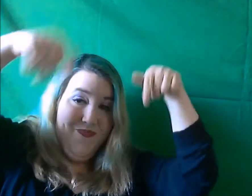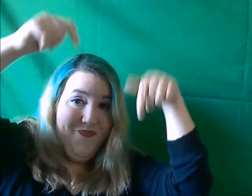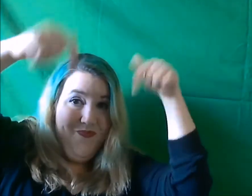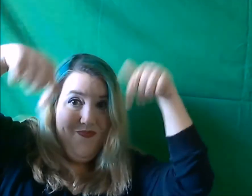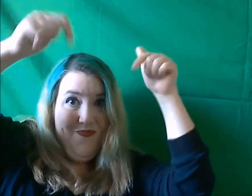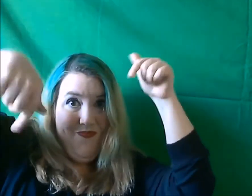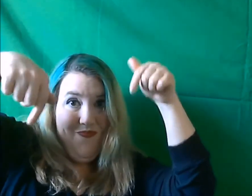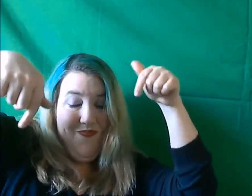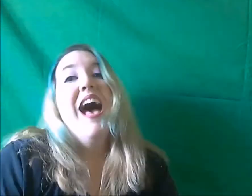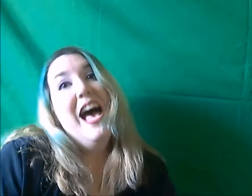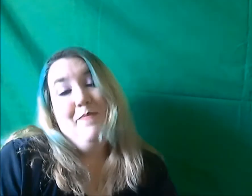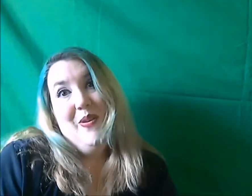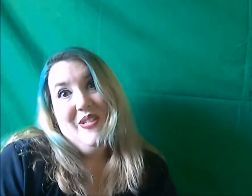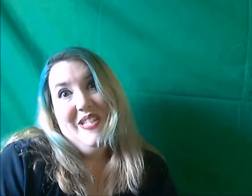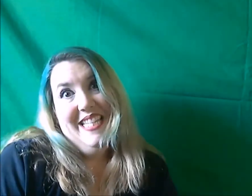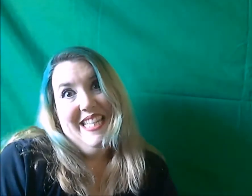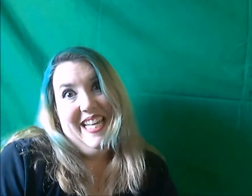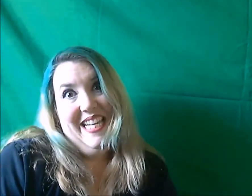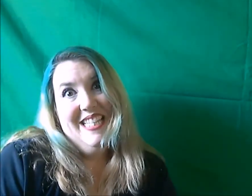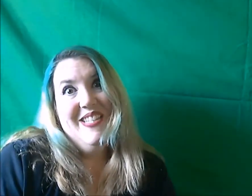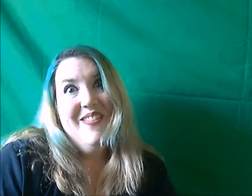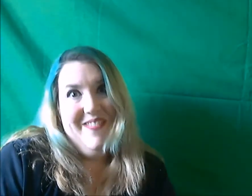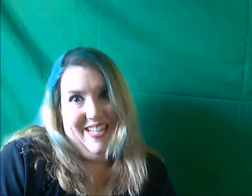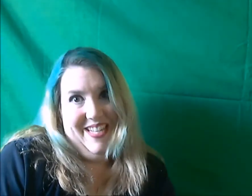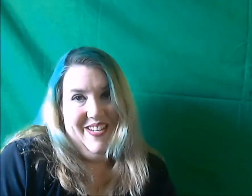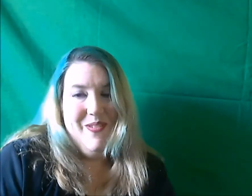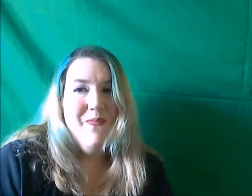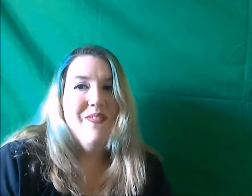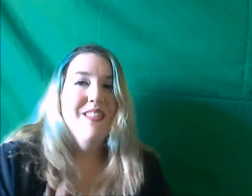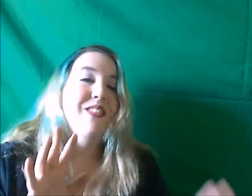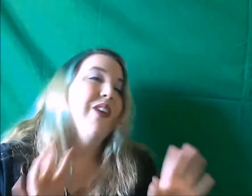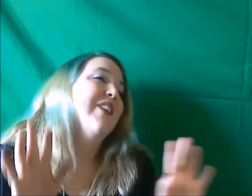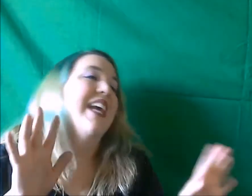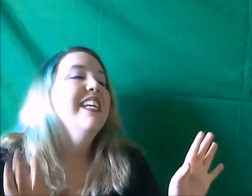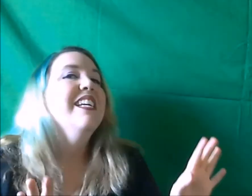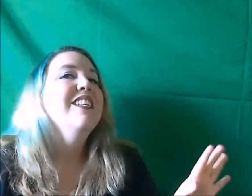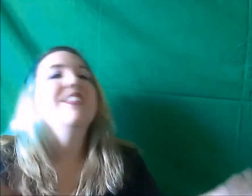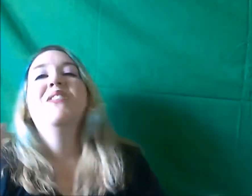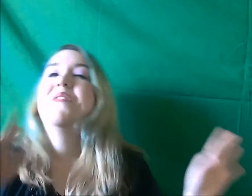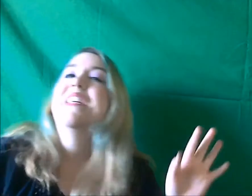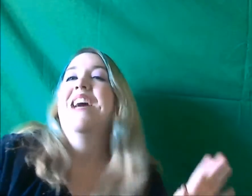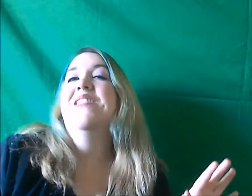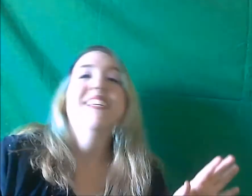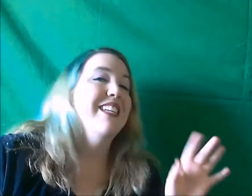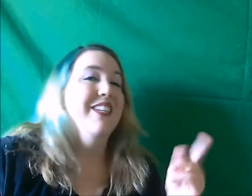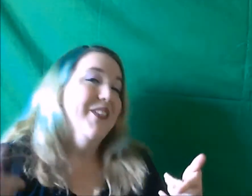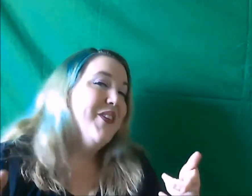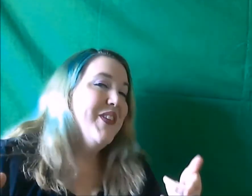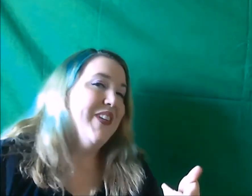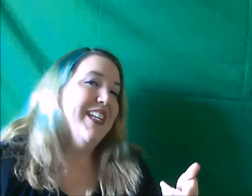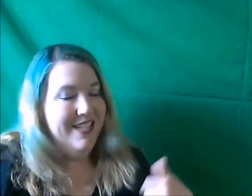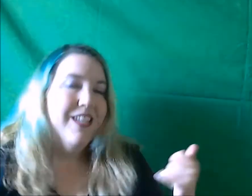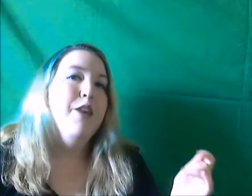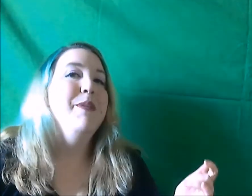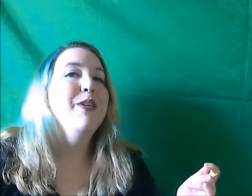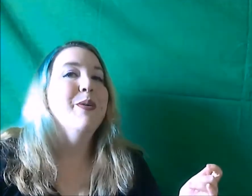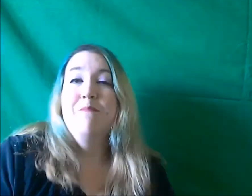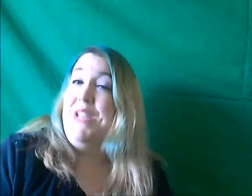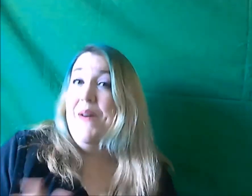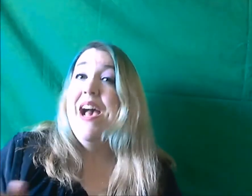Below I posted the link to the video. So yet again you can work out with it. You know the drill. It'd be cool. But you don't have to.